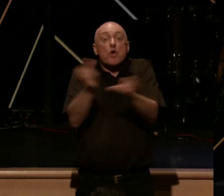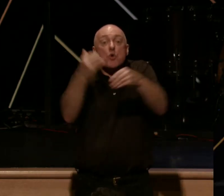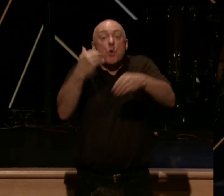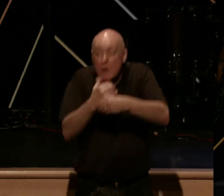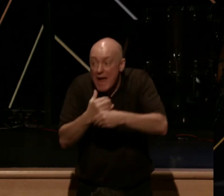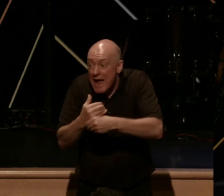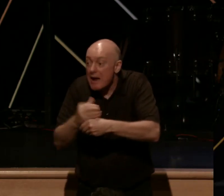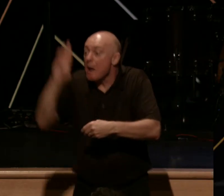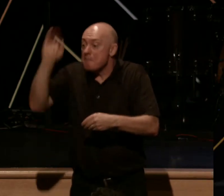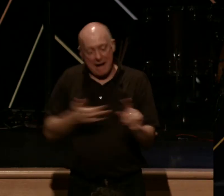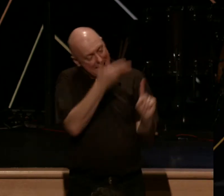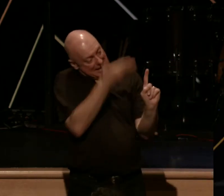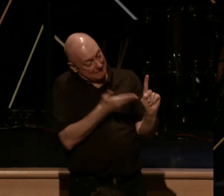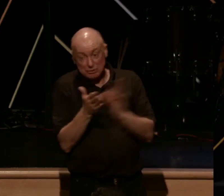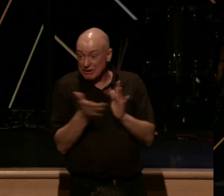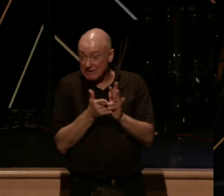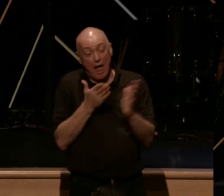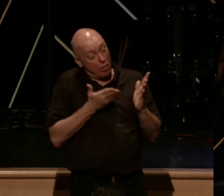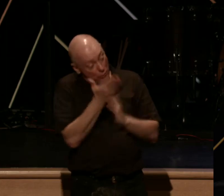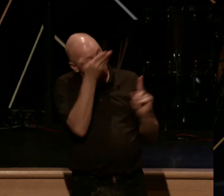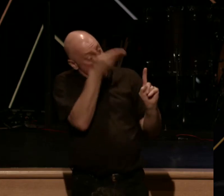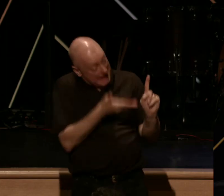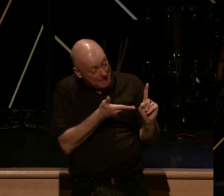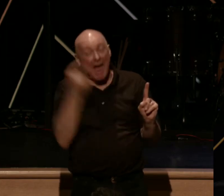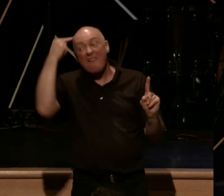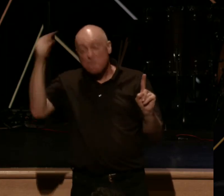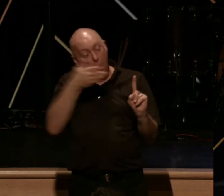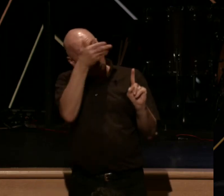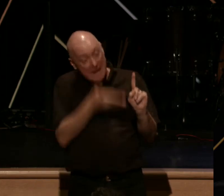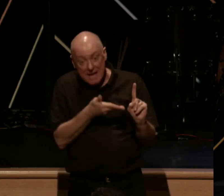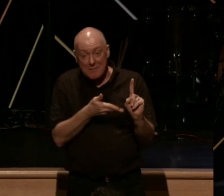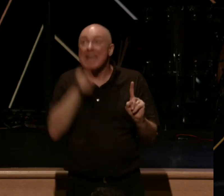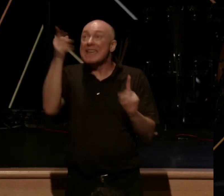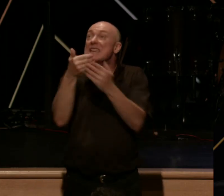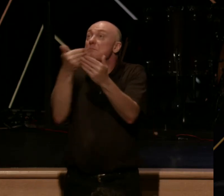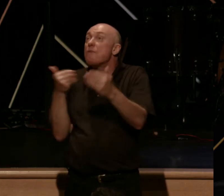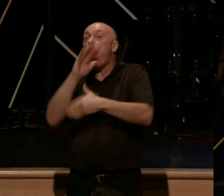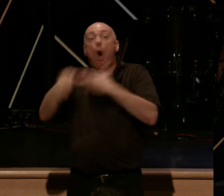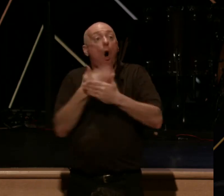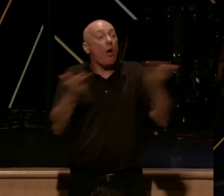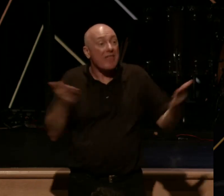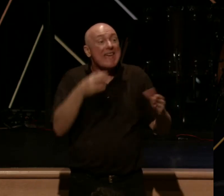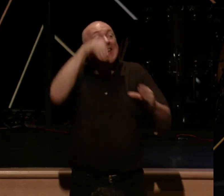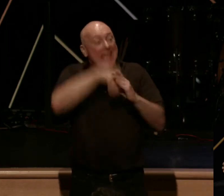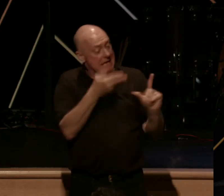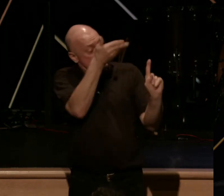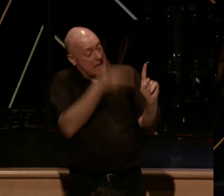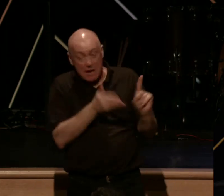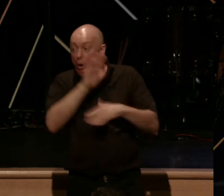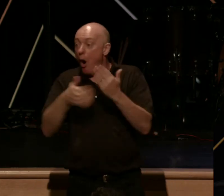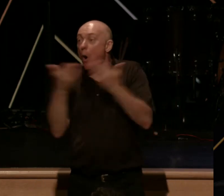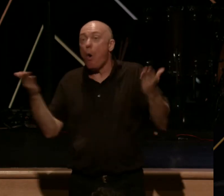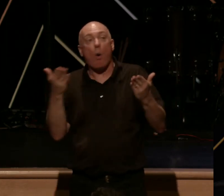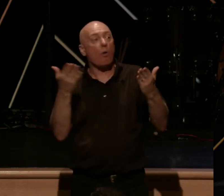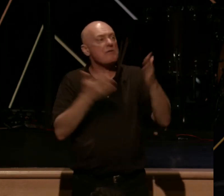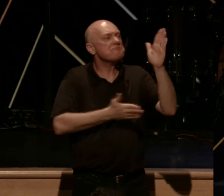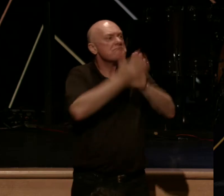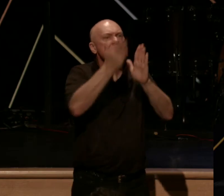by him and through him and for him. He is before all things, and in him all things hold together.